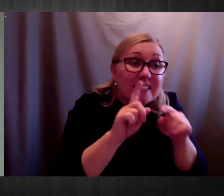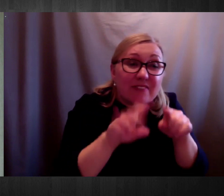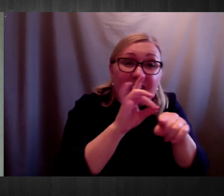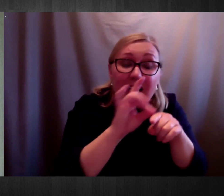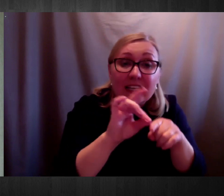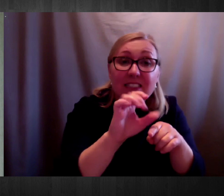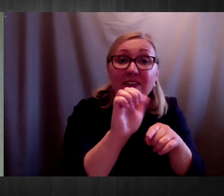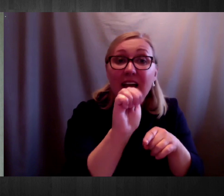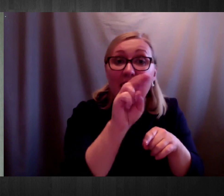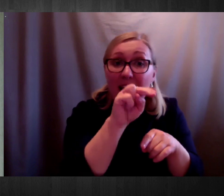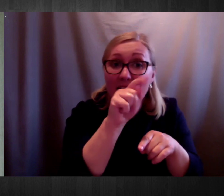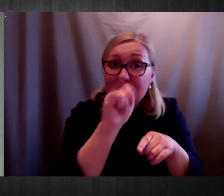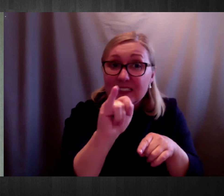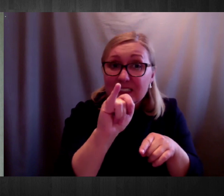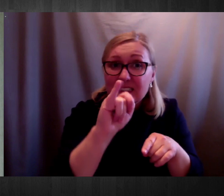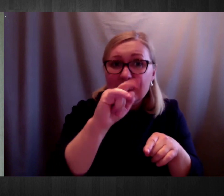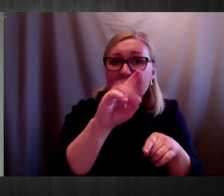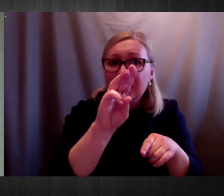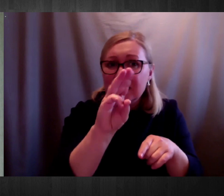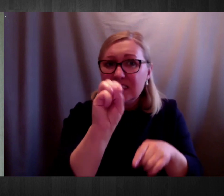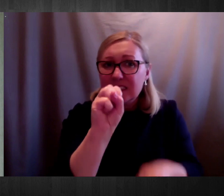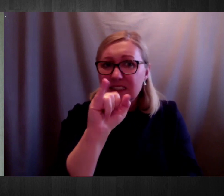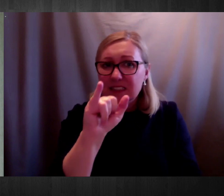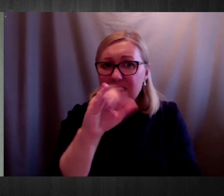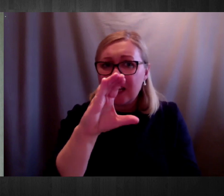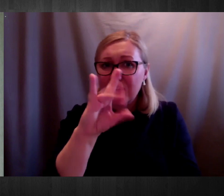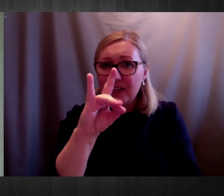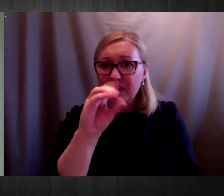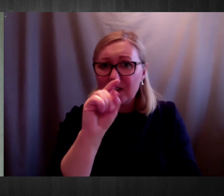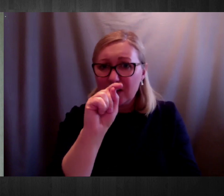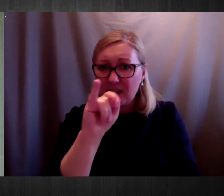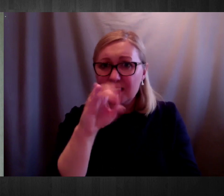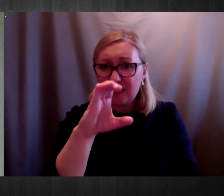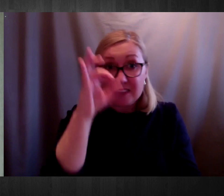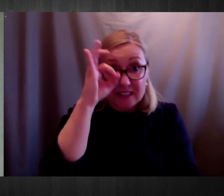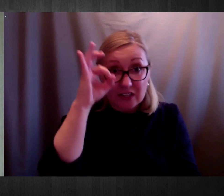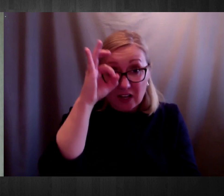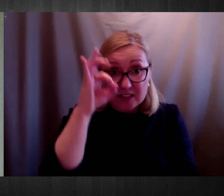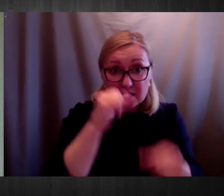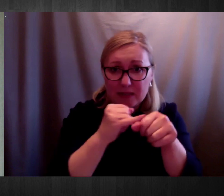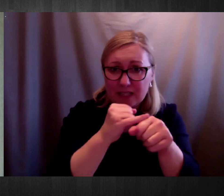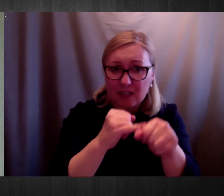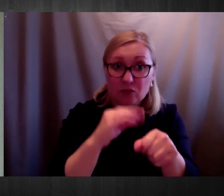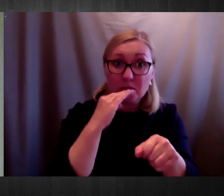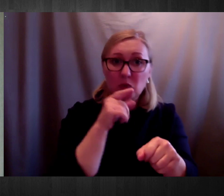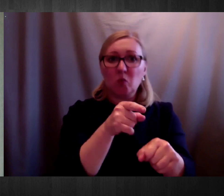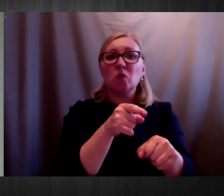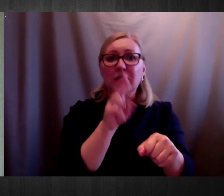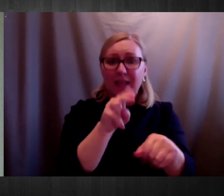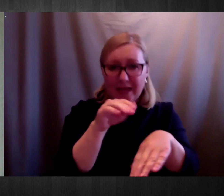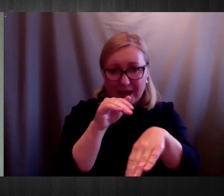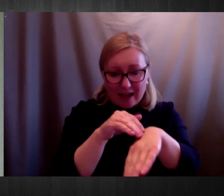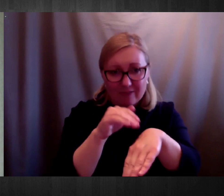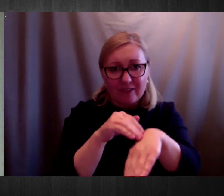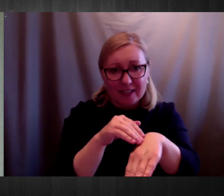causes heart problems. So it's important why all these tests are done, the ECGs, the lipids and